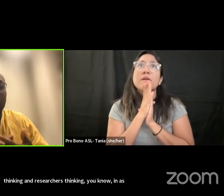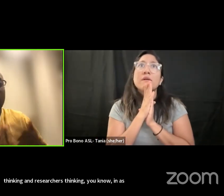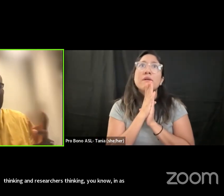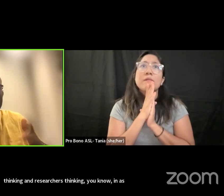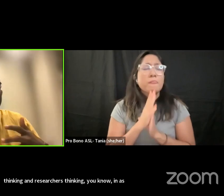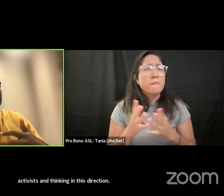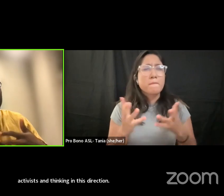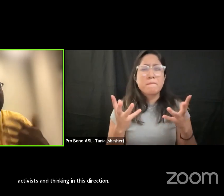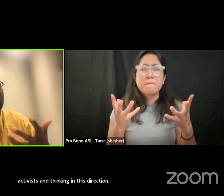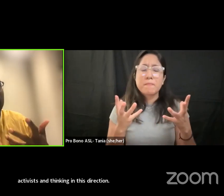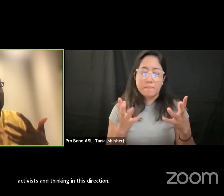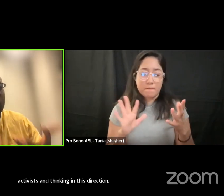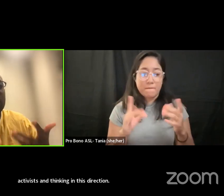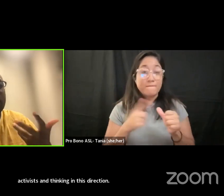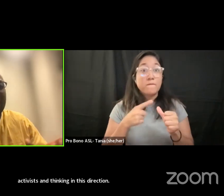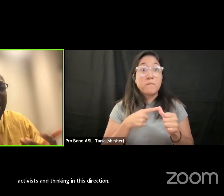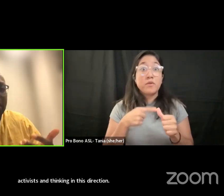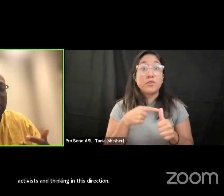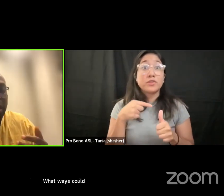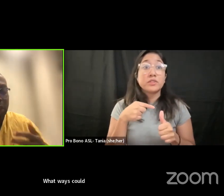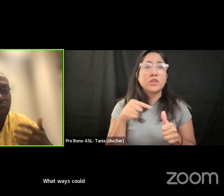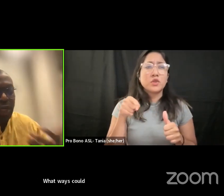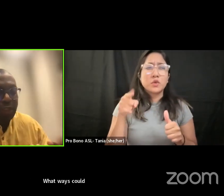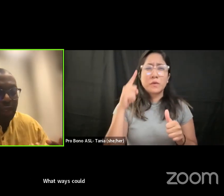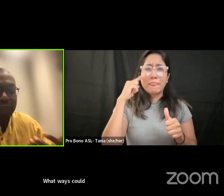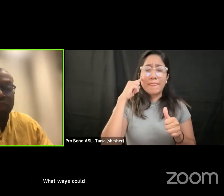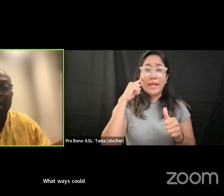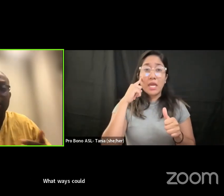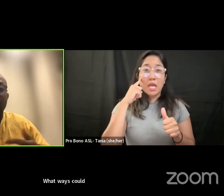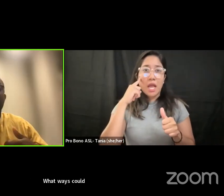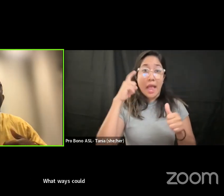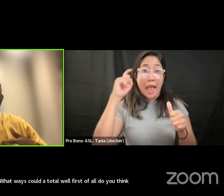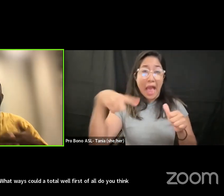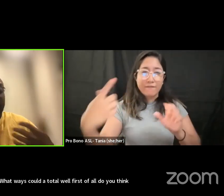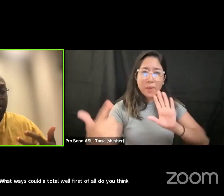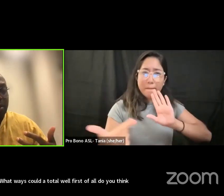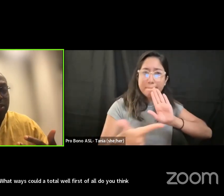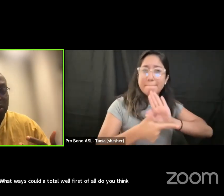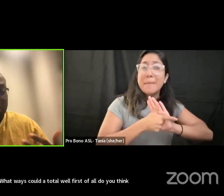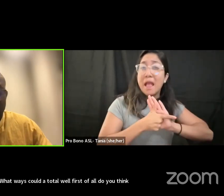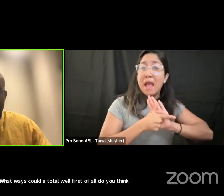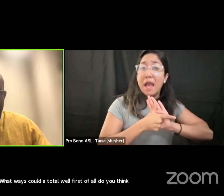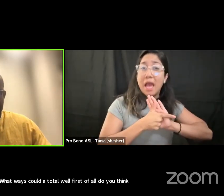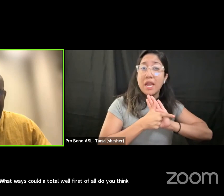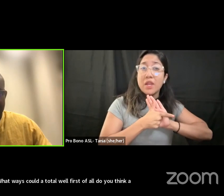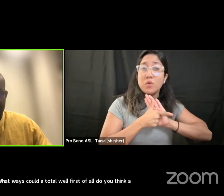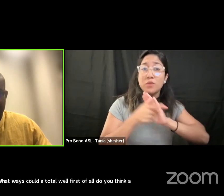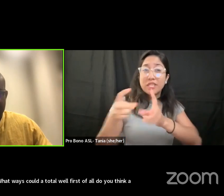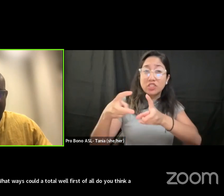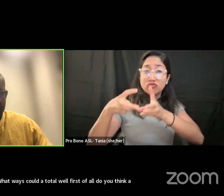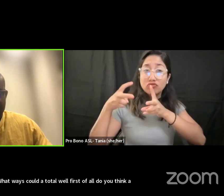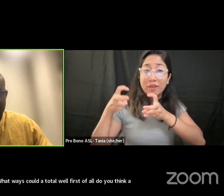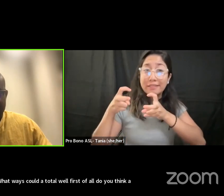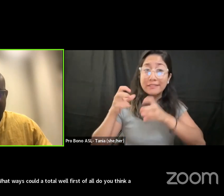total well first of all do you think a total ban on extract extractive enterprise is possible